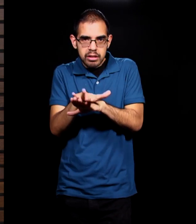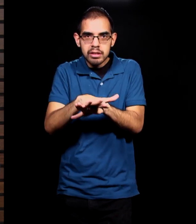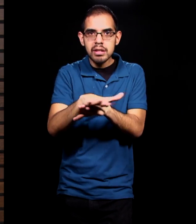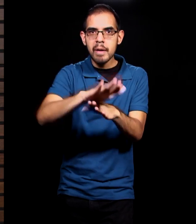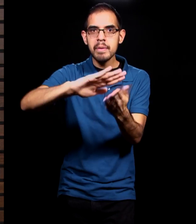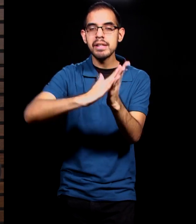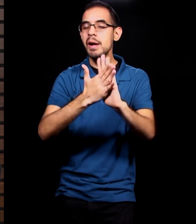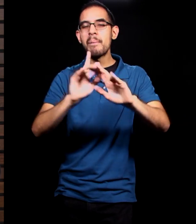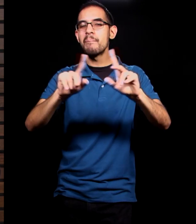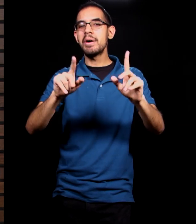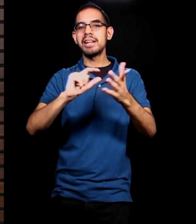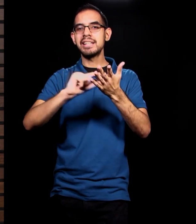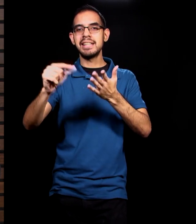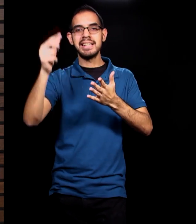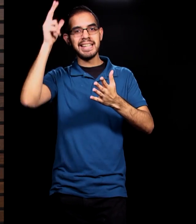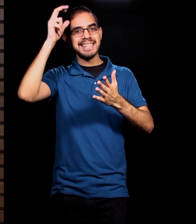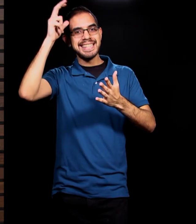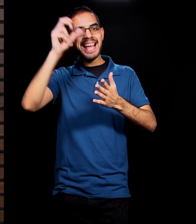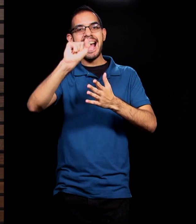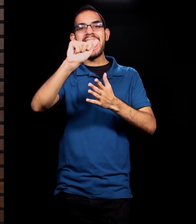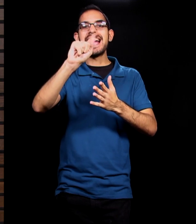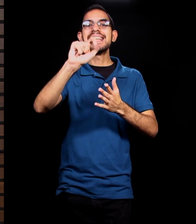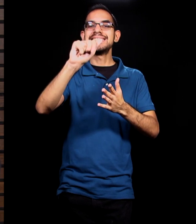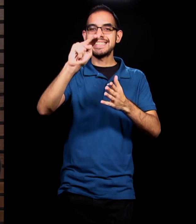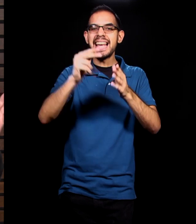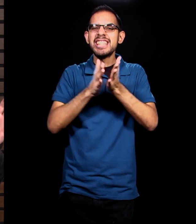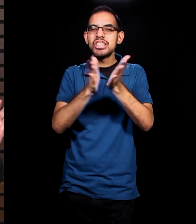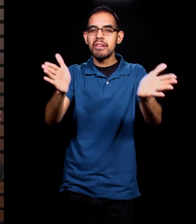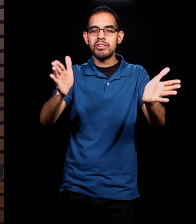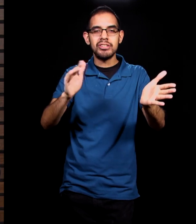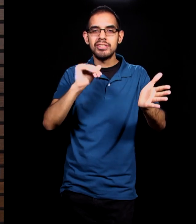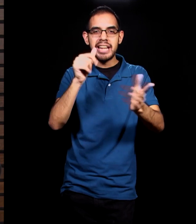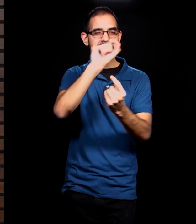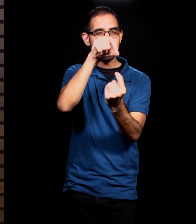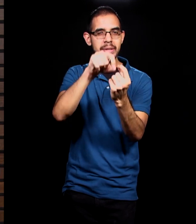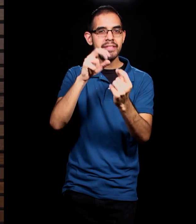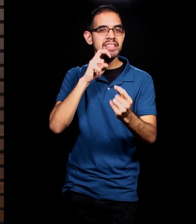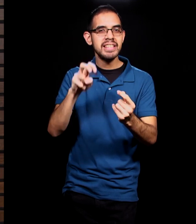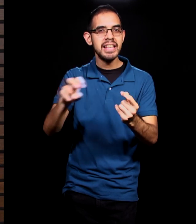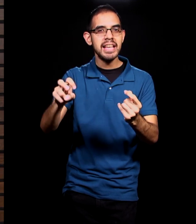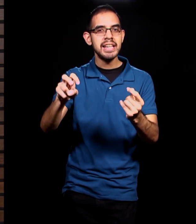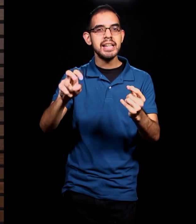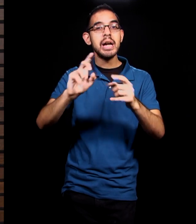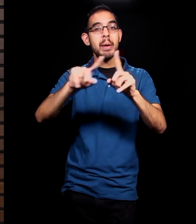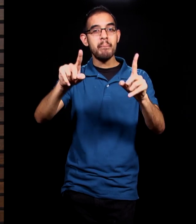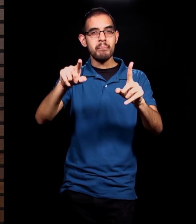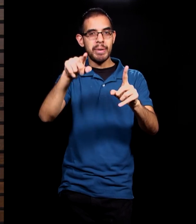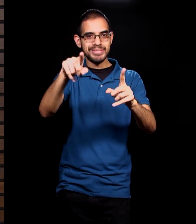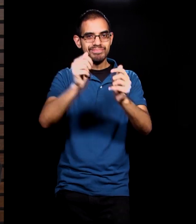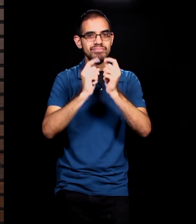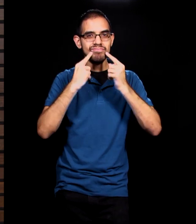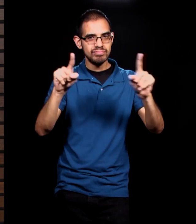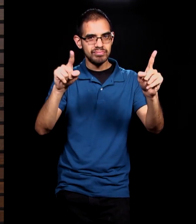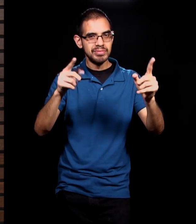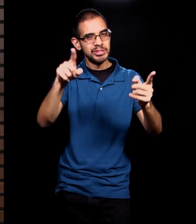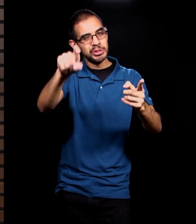Satan that's being spoken of, not just snakes, but also, you know, public service announcement, you should avoid snakes at all costs. But anyways, verse 15,